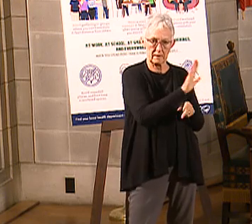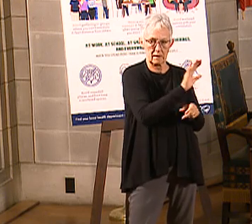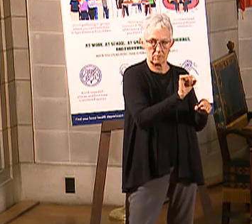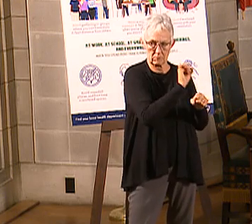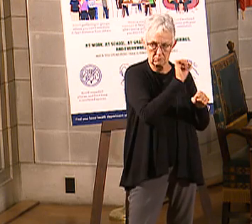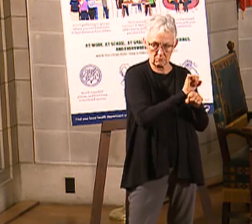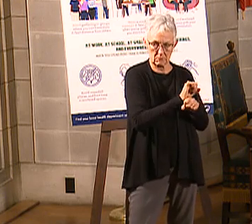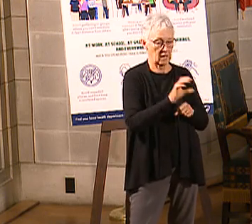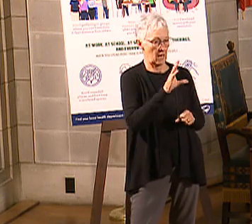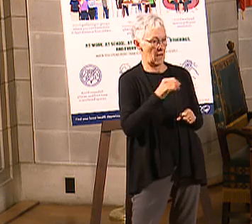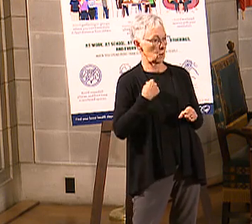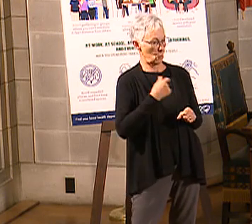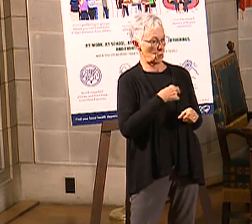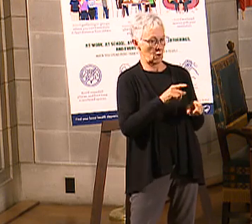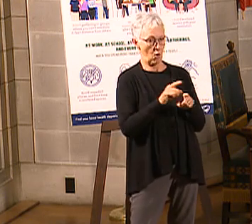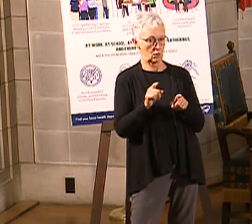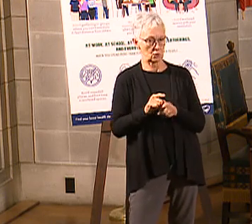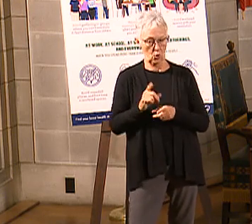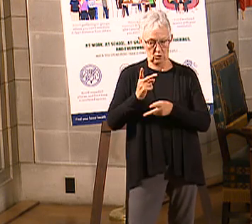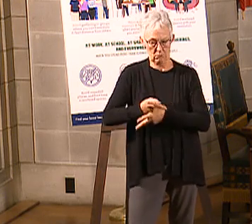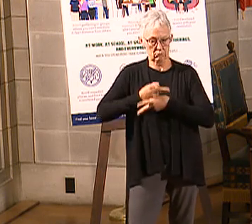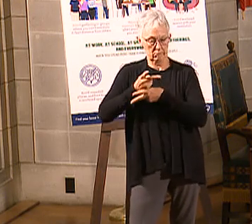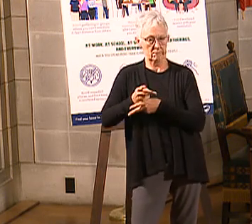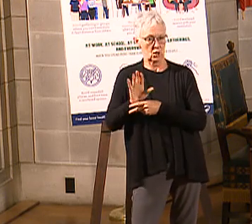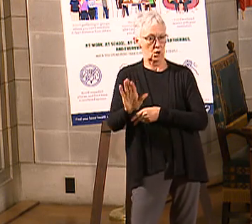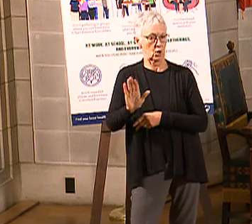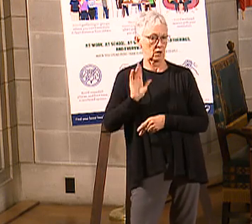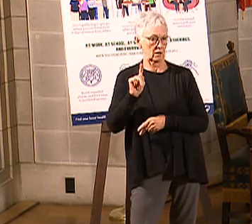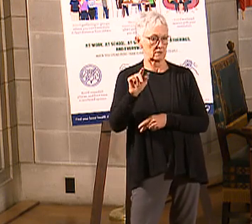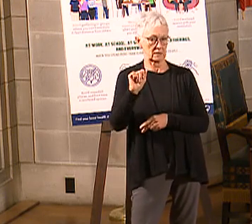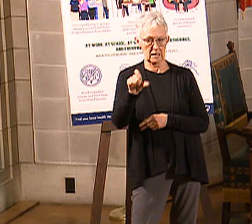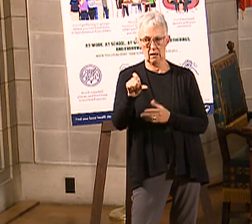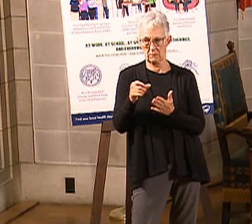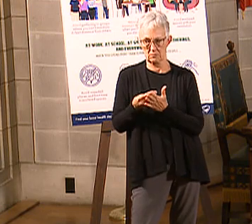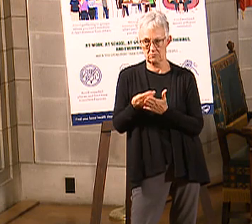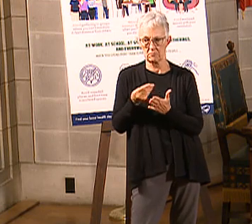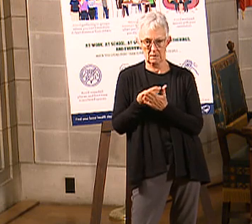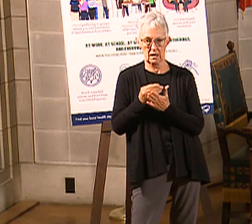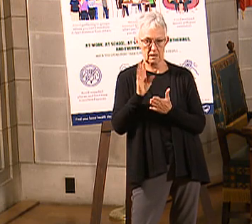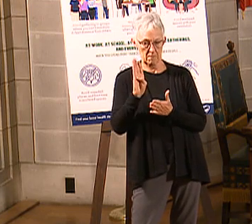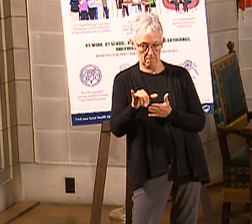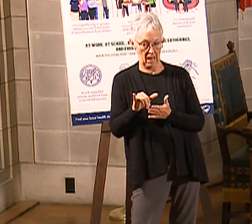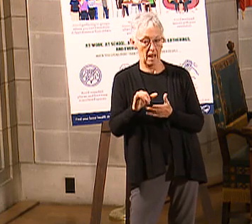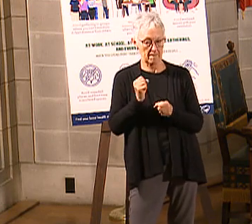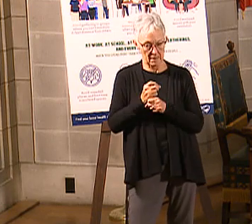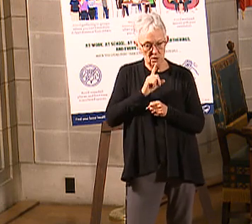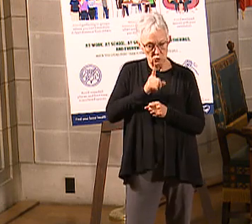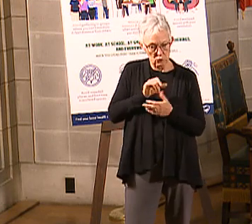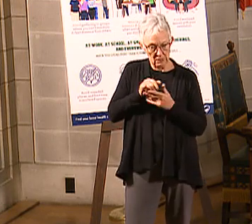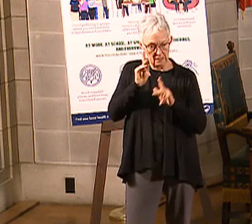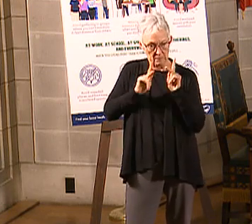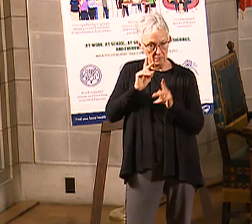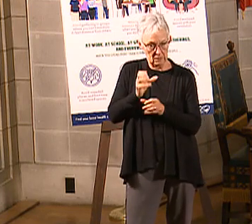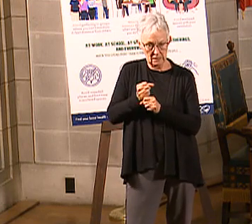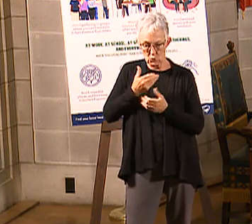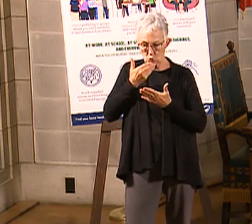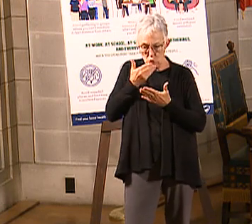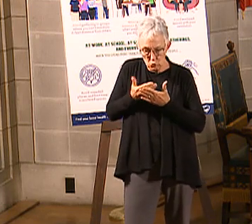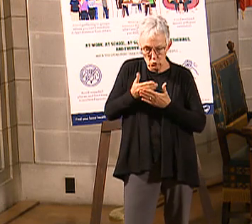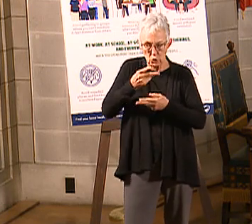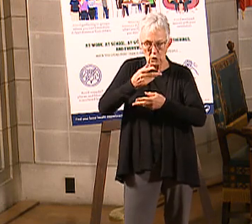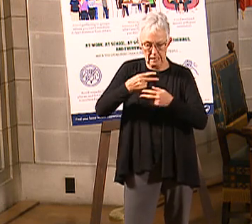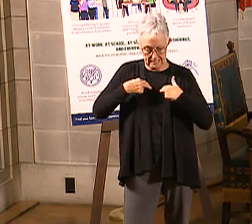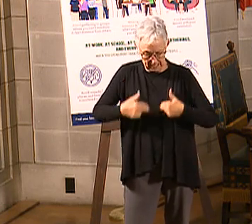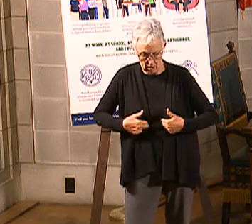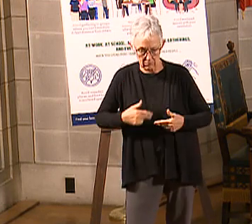good stewards of the taxpayer dollars by being efficient with those funds, people getting the care in the best way possible for their own health, as well